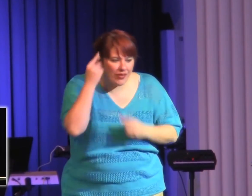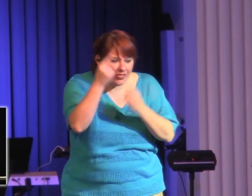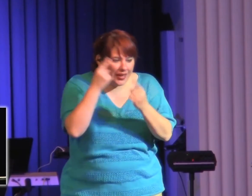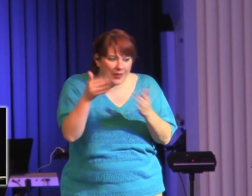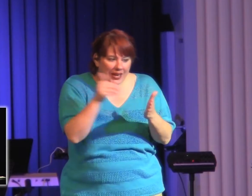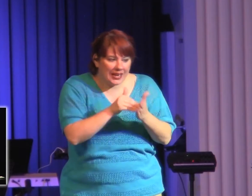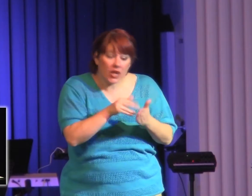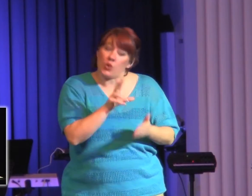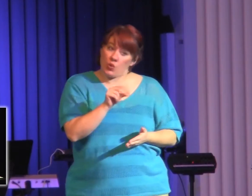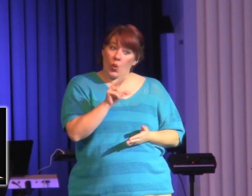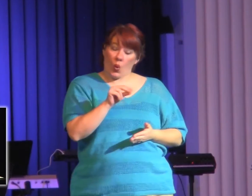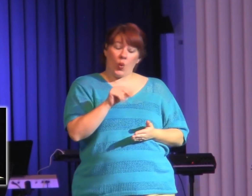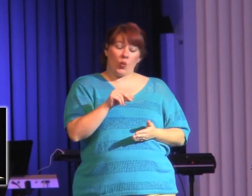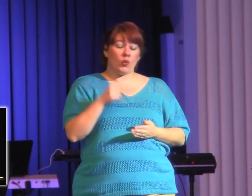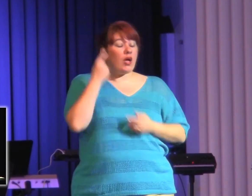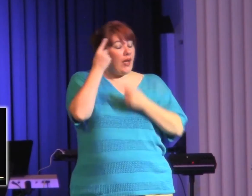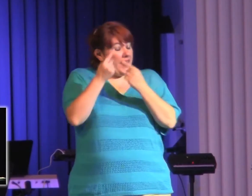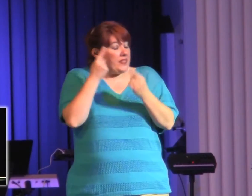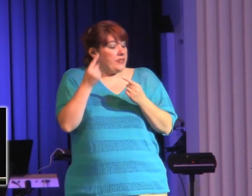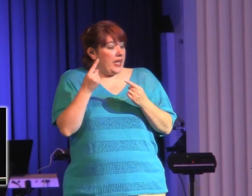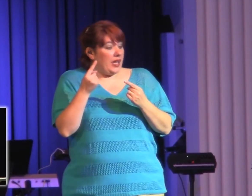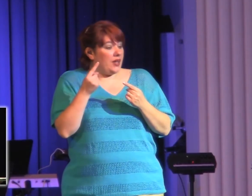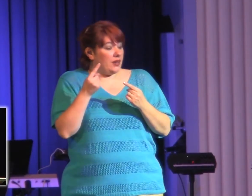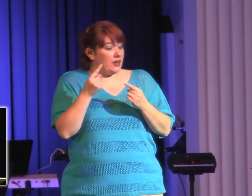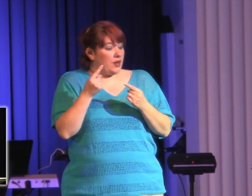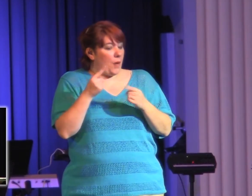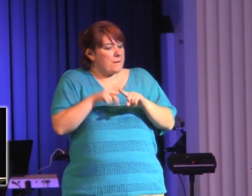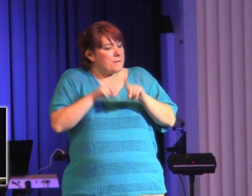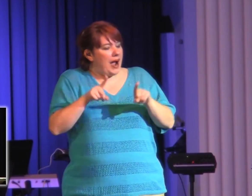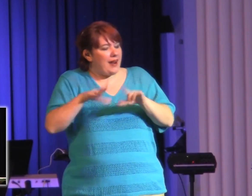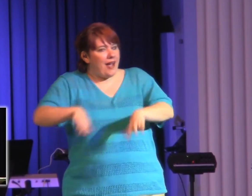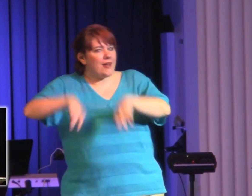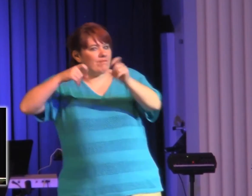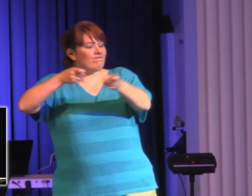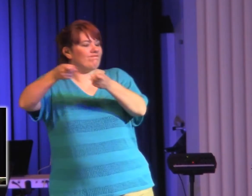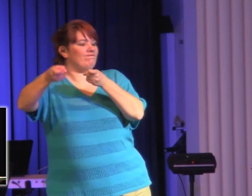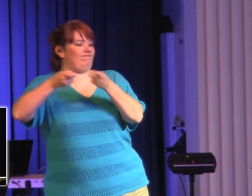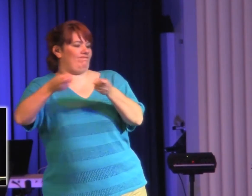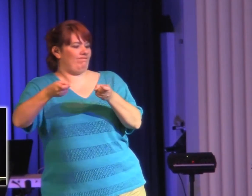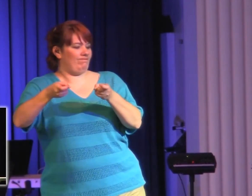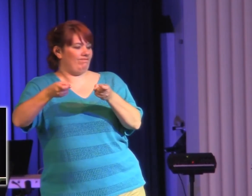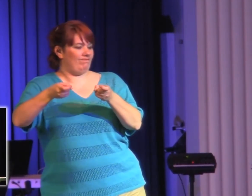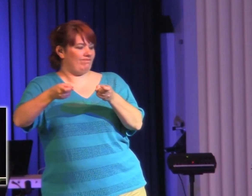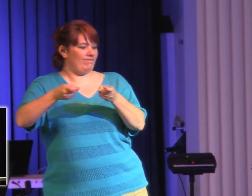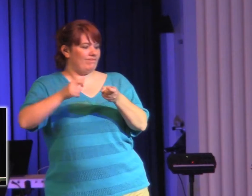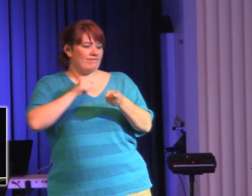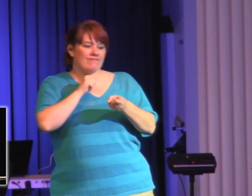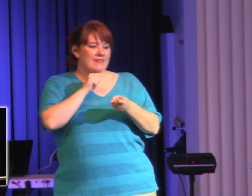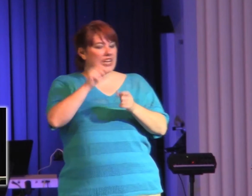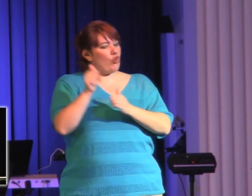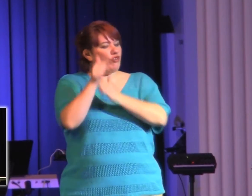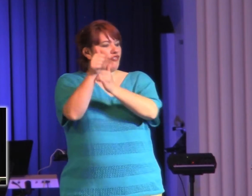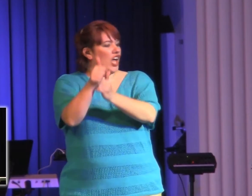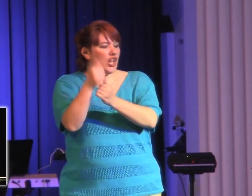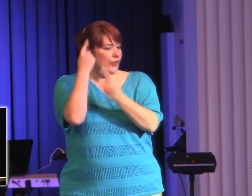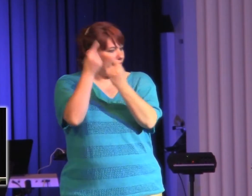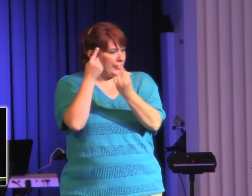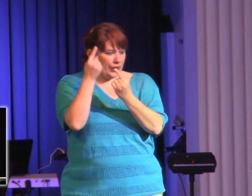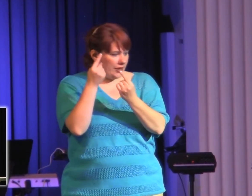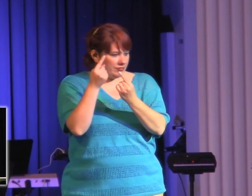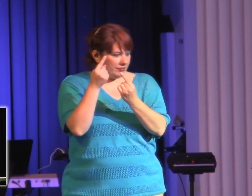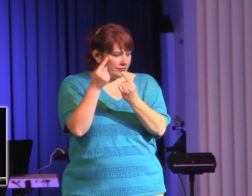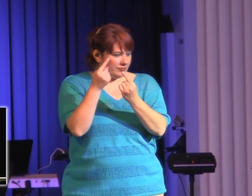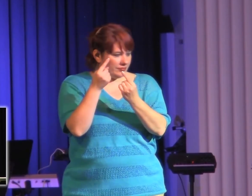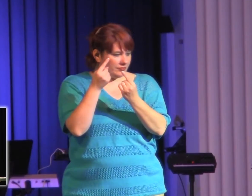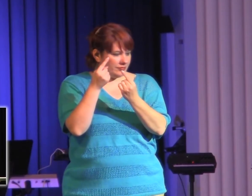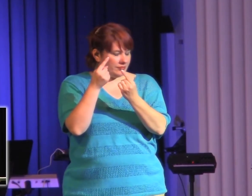take it, boom. I'm going to make it captive. And I'm going to live a self-controlled life. You know what? I'm going to think about what this life is all about. I'm going to put